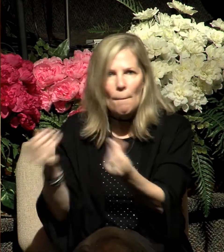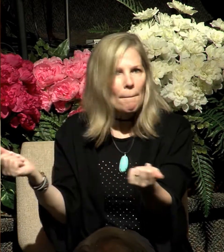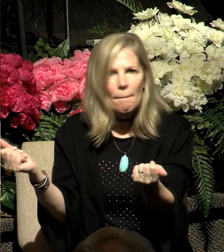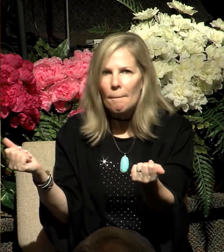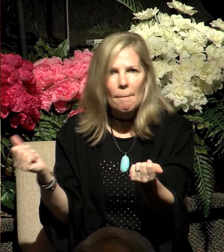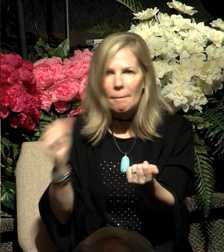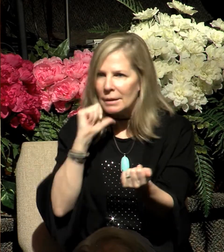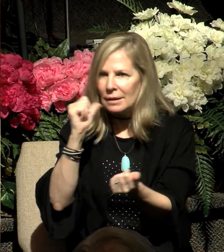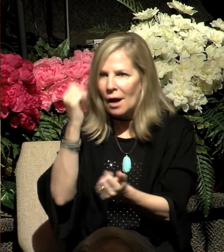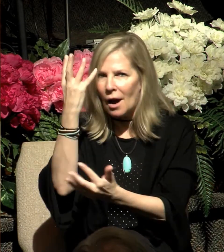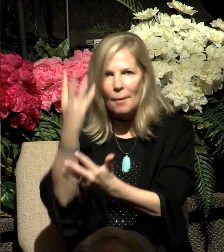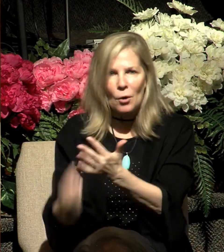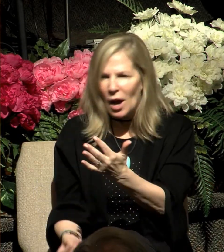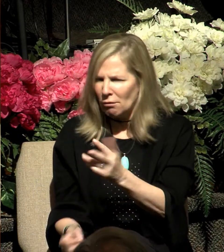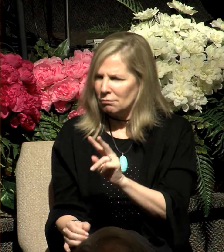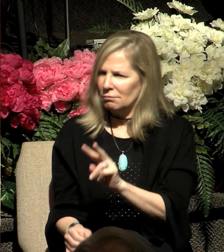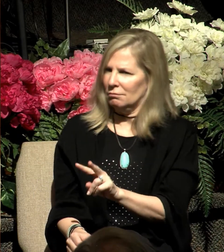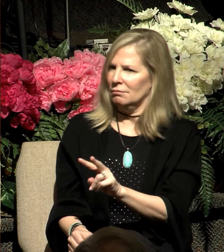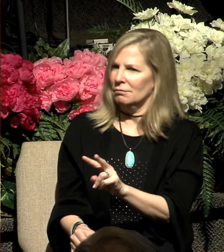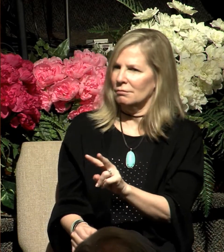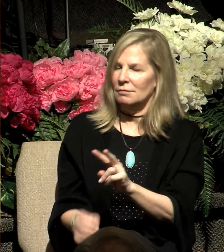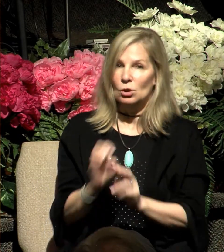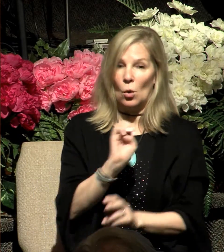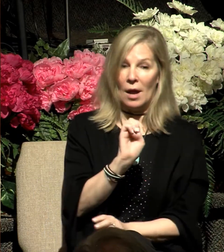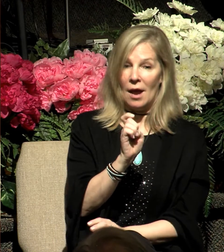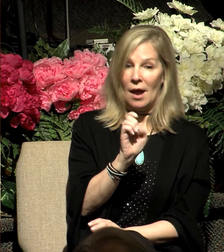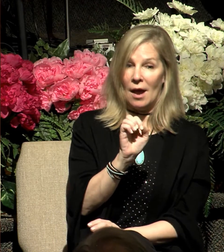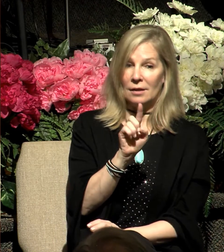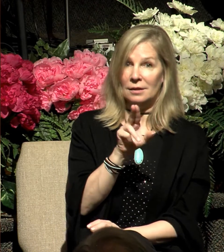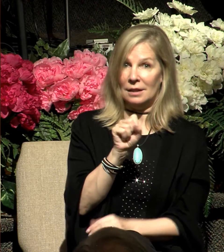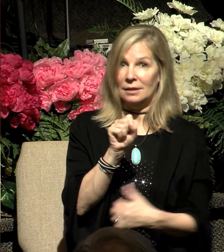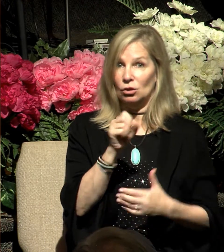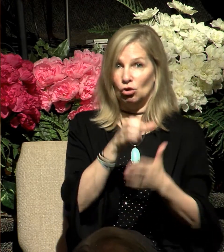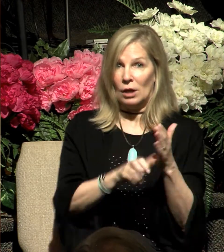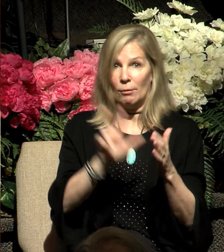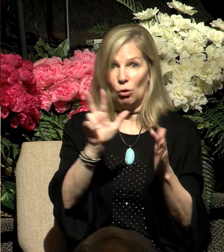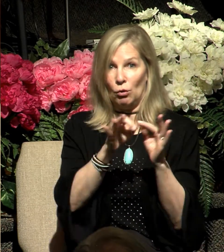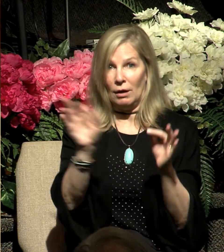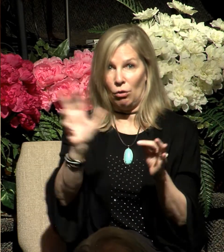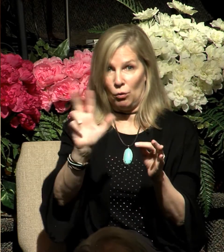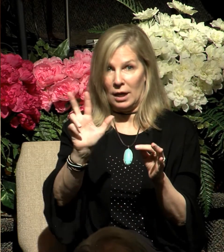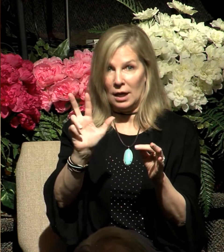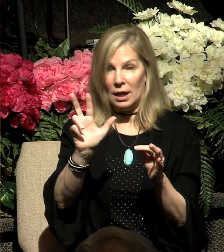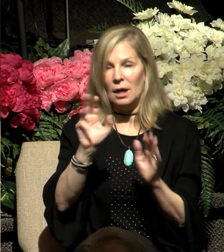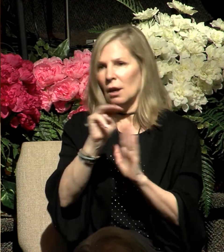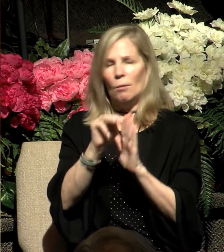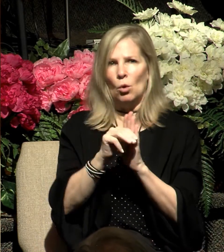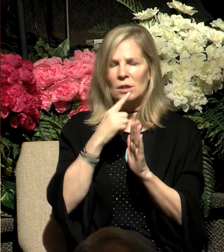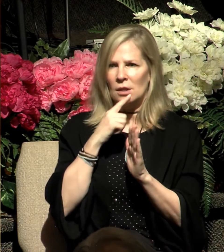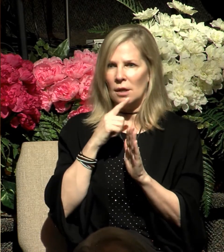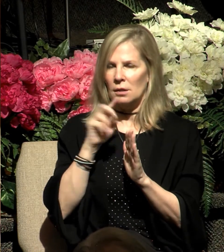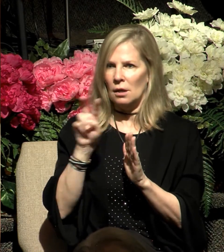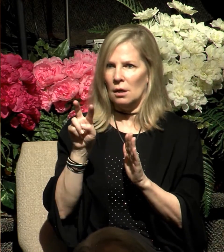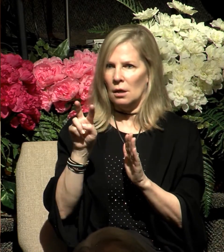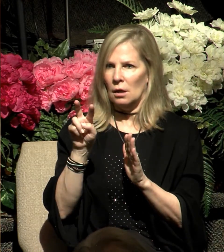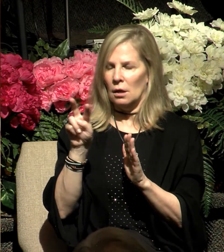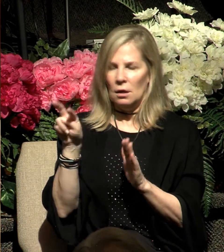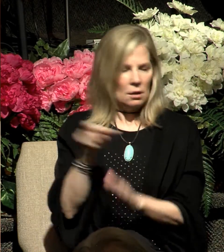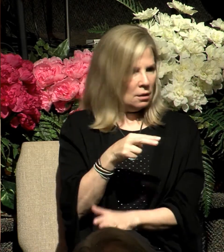out. So according to Exodus 3.3, Moses said this. He said, I must turn aside and see this marvelous